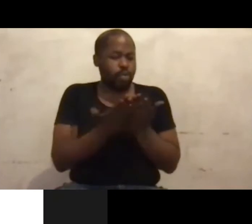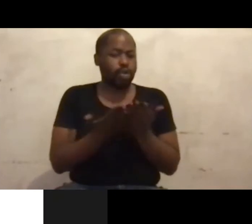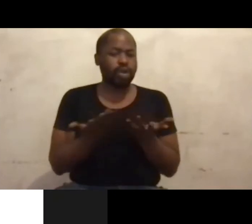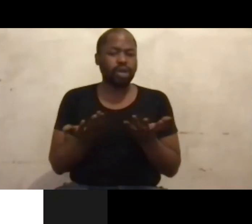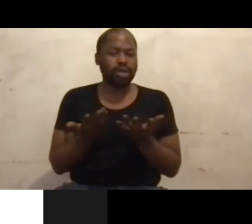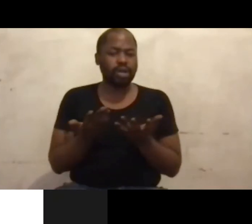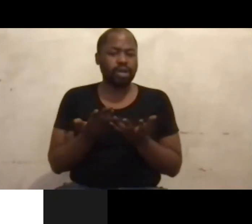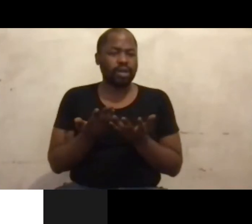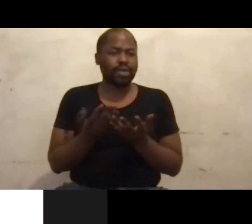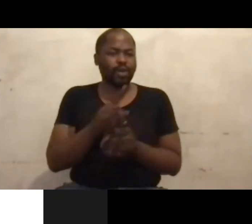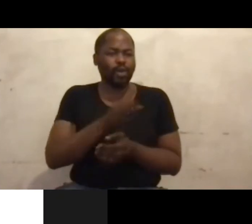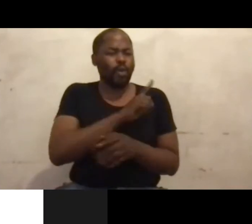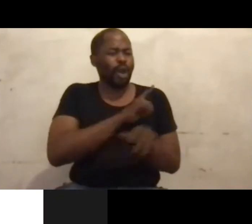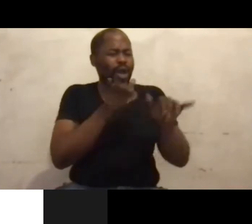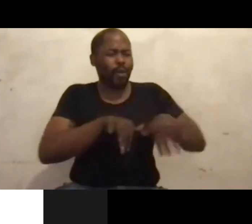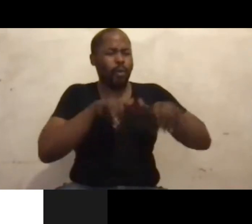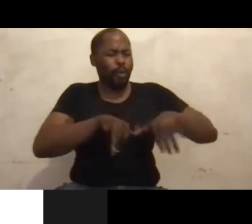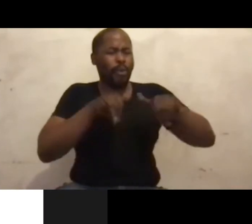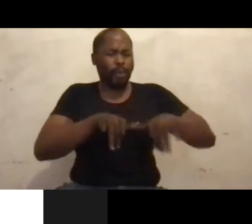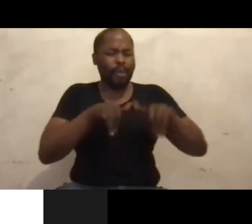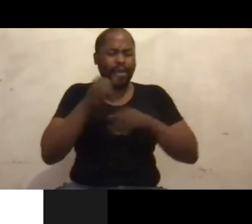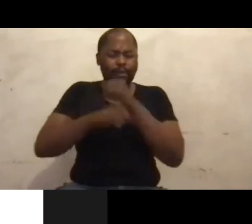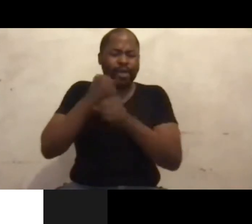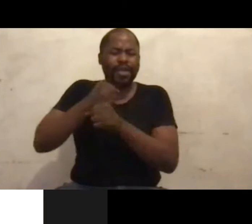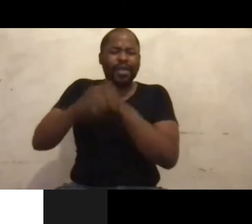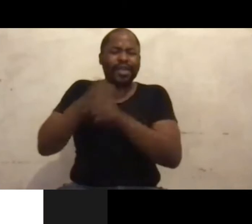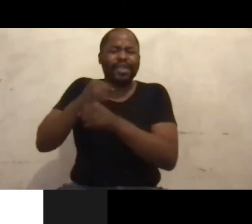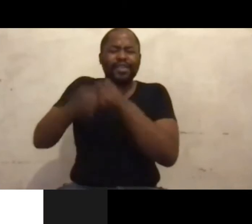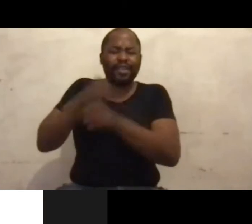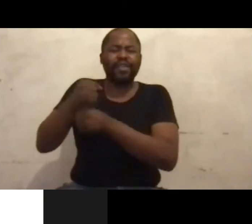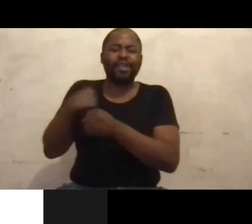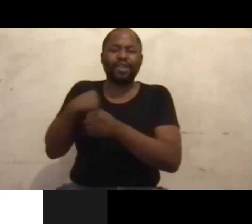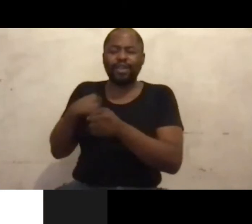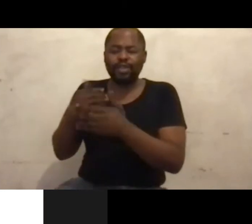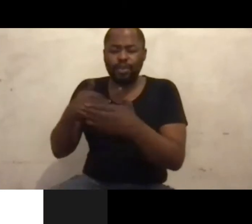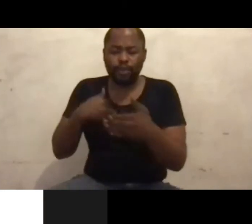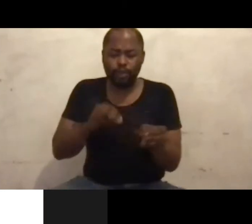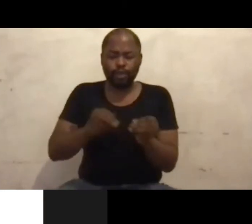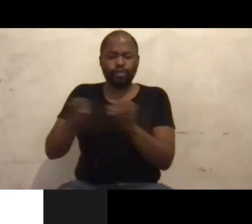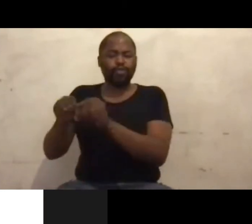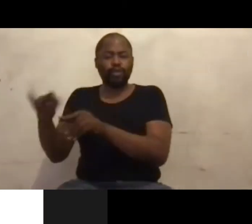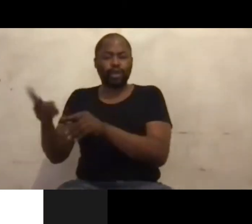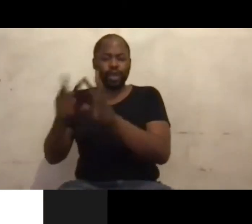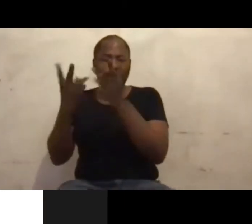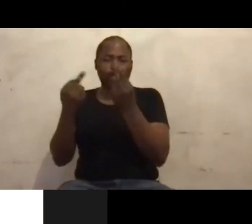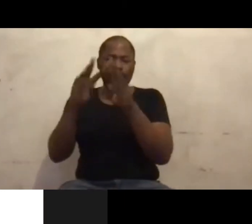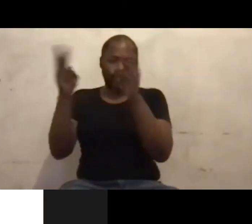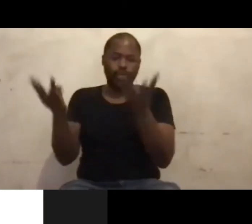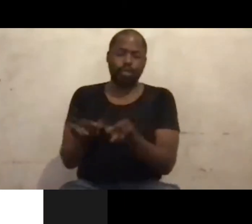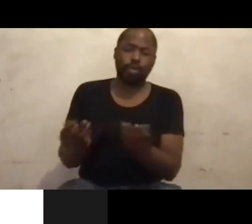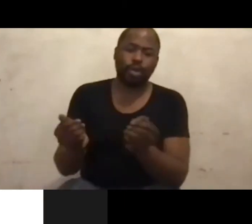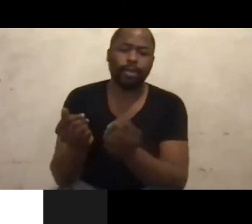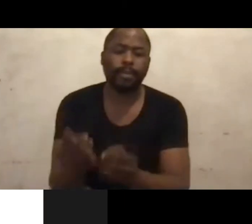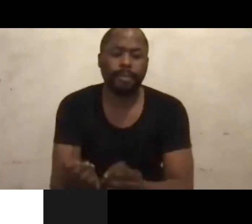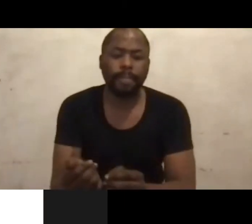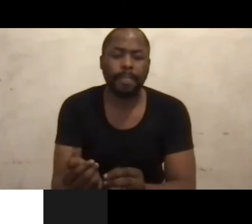time before you're going to cross over into another world, what does this book mean to you? It had to be big. I mean, even